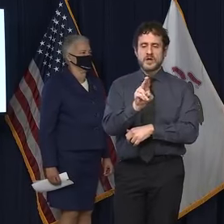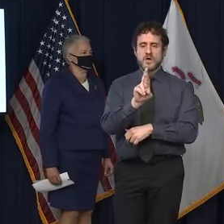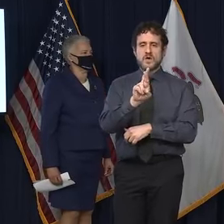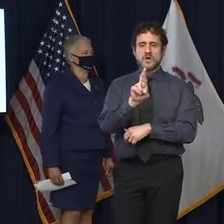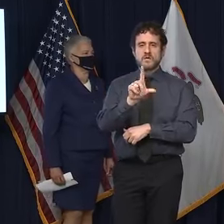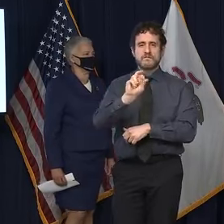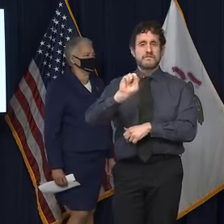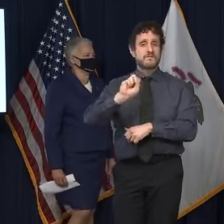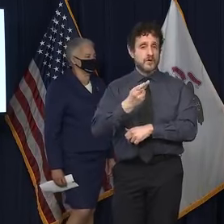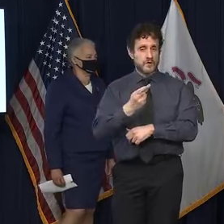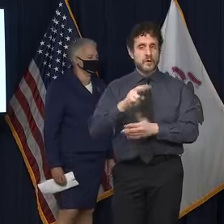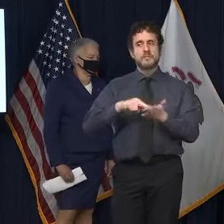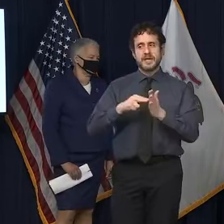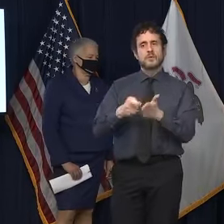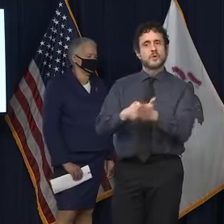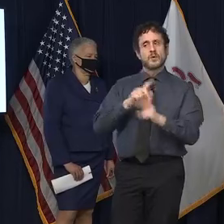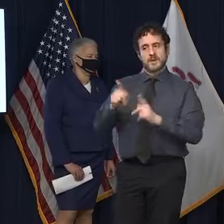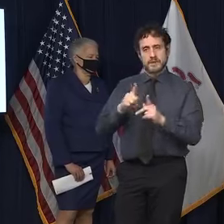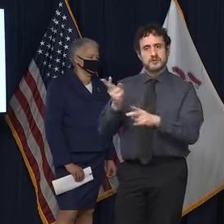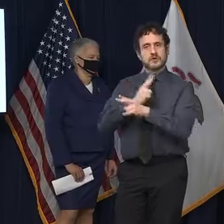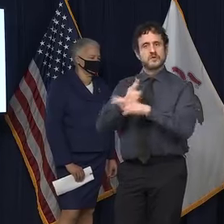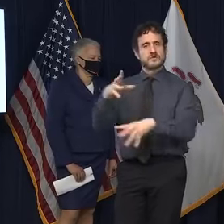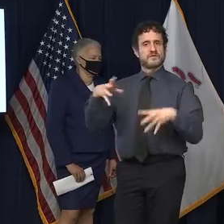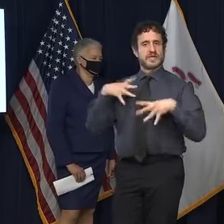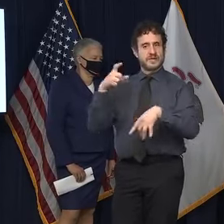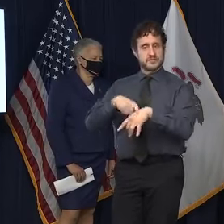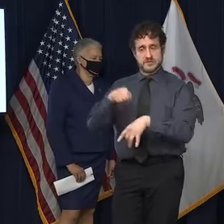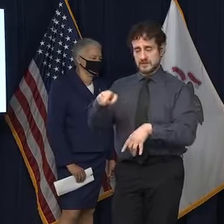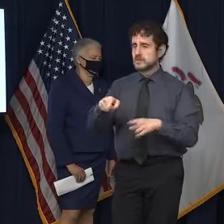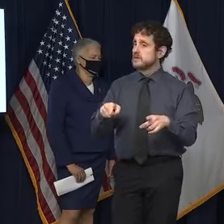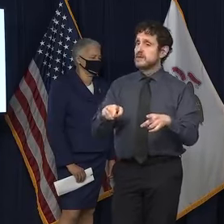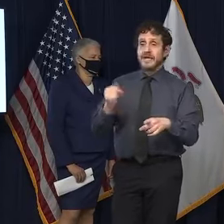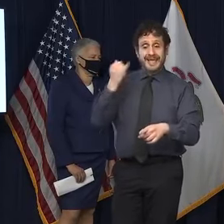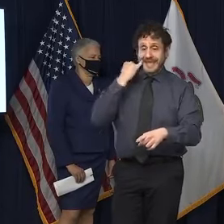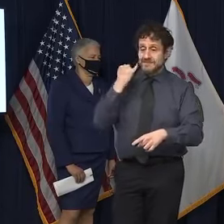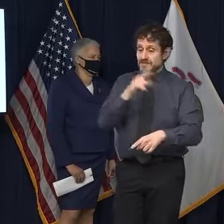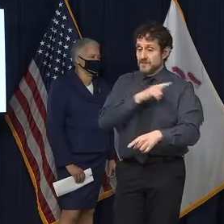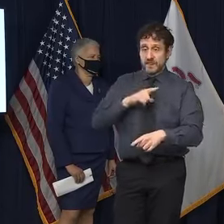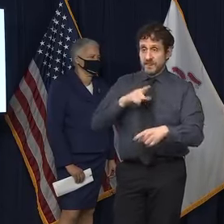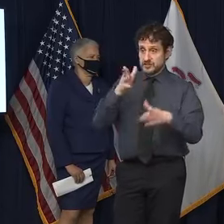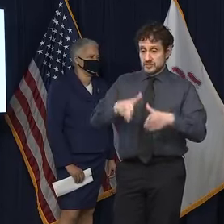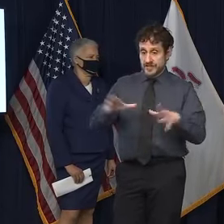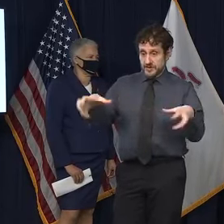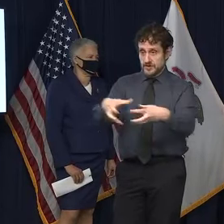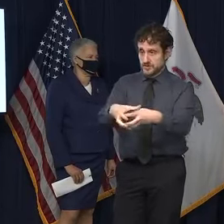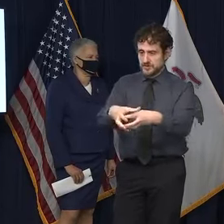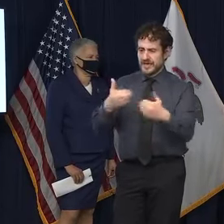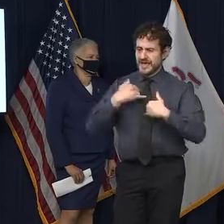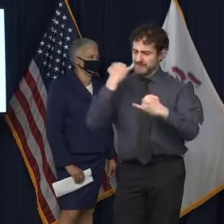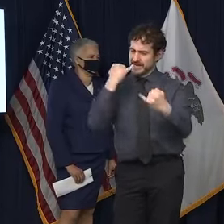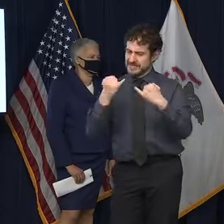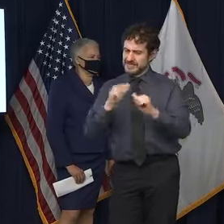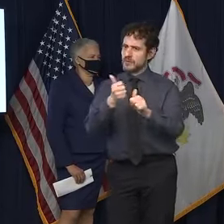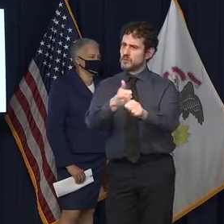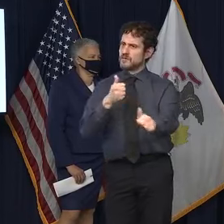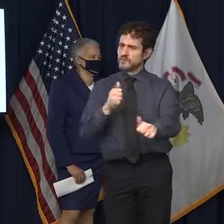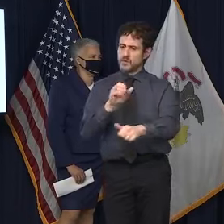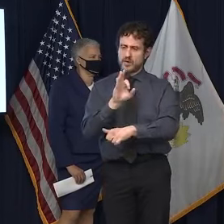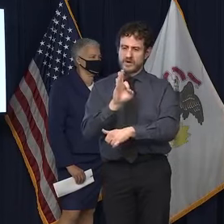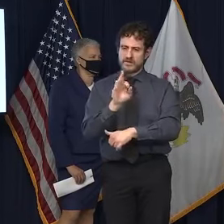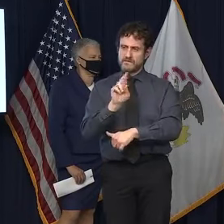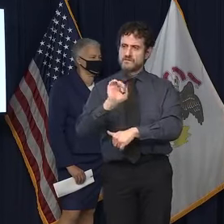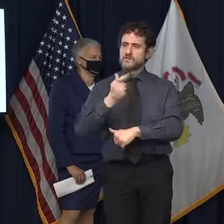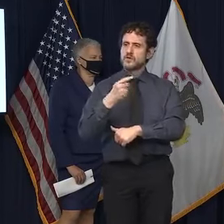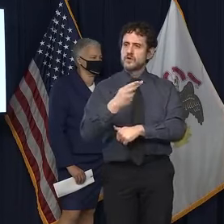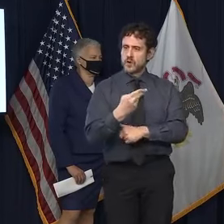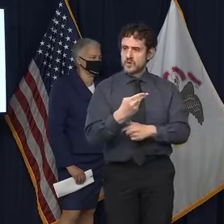I'll be happy to work with anybody in the legislature that has ideas for how we would avoid furloughs. But, again, we're looking for